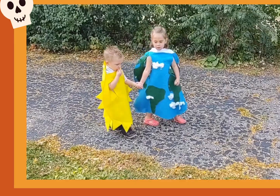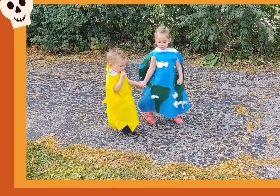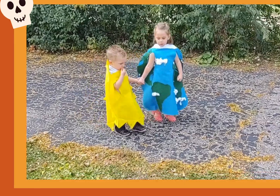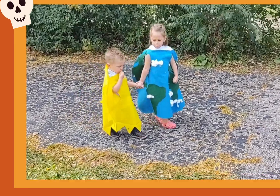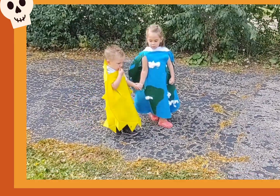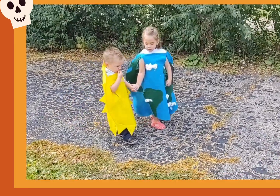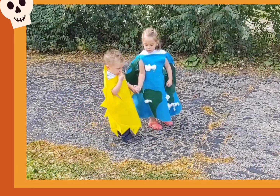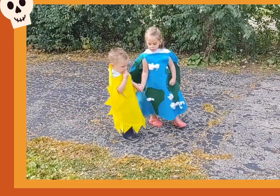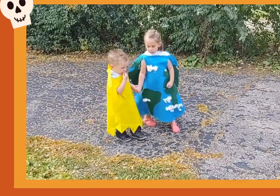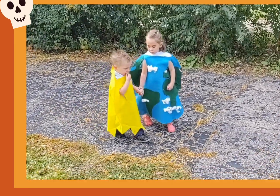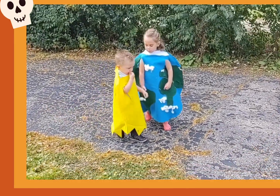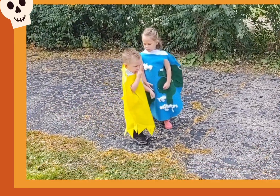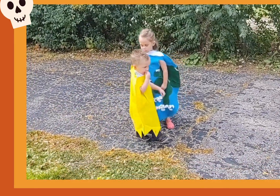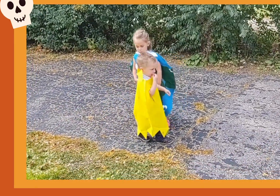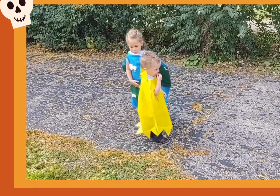this Halloween